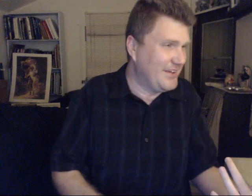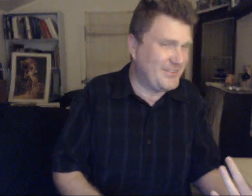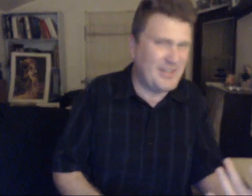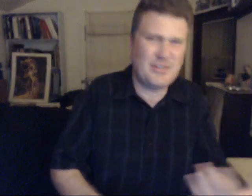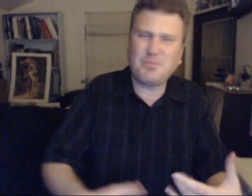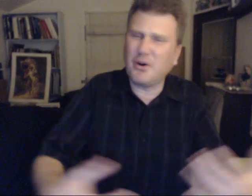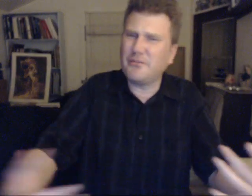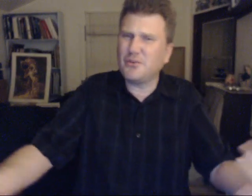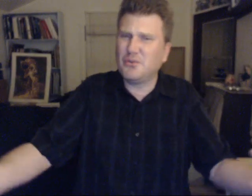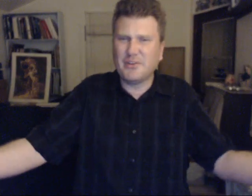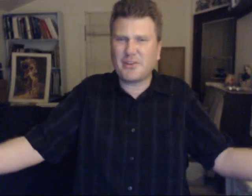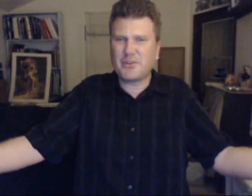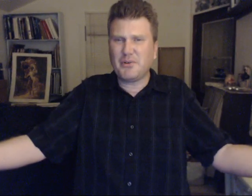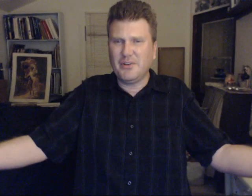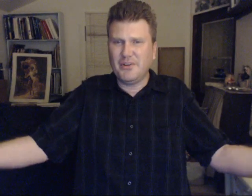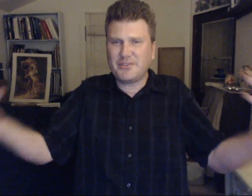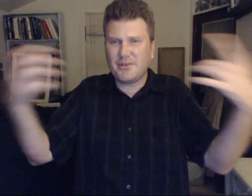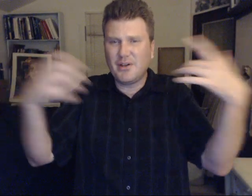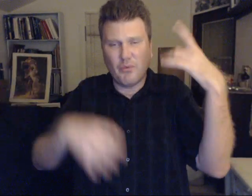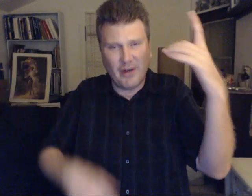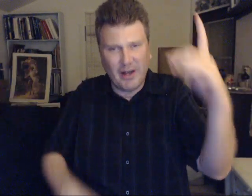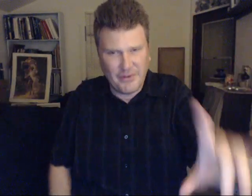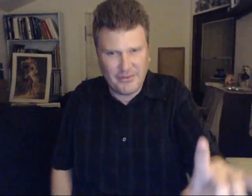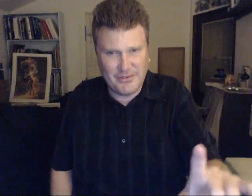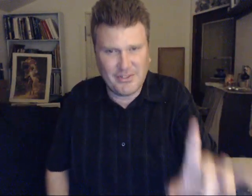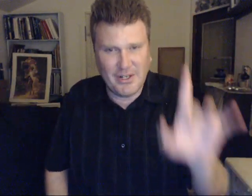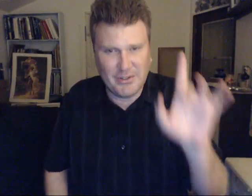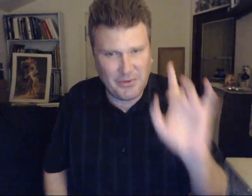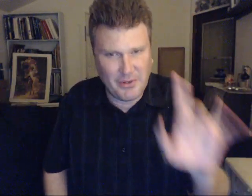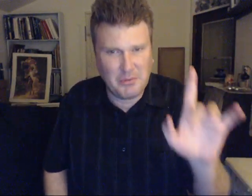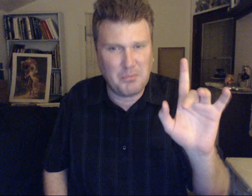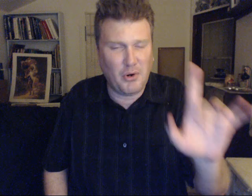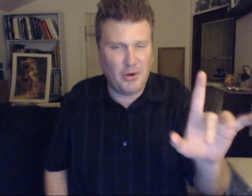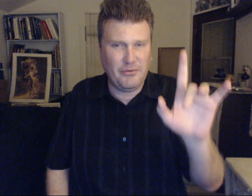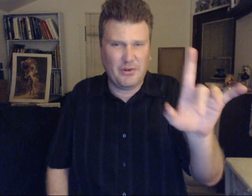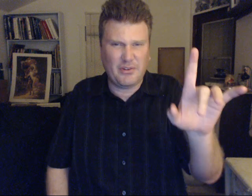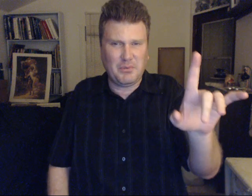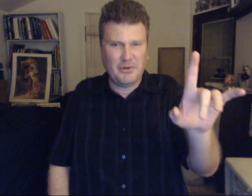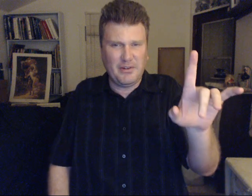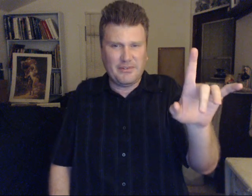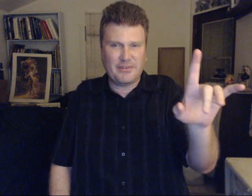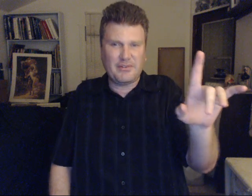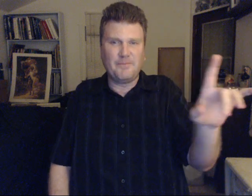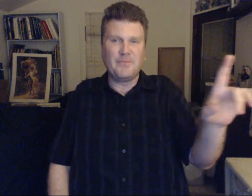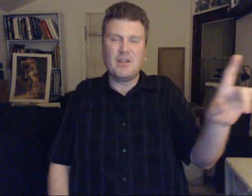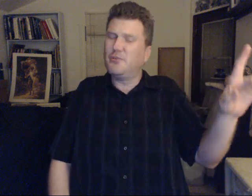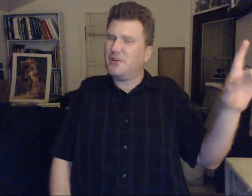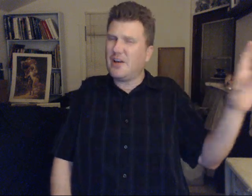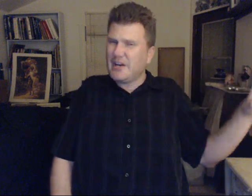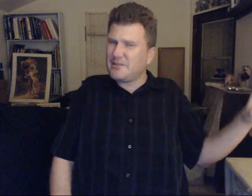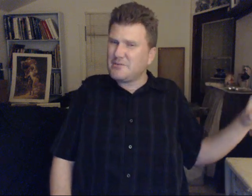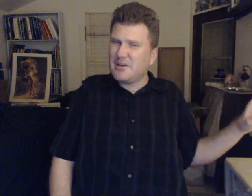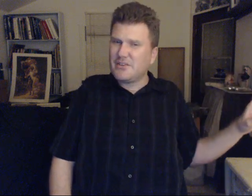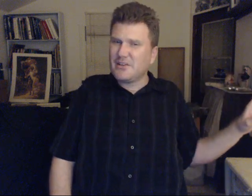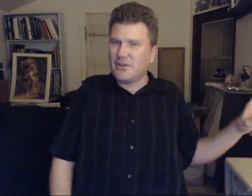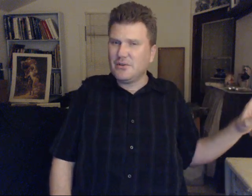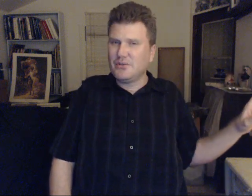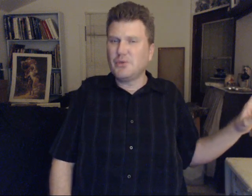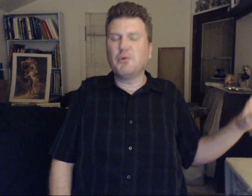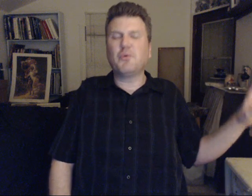that. Just part of your human experience. We are not there to judge. We are there to be a part of your experience. We do not like the many things that you do. But we